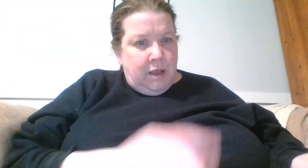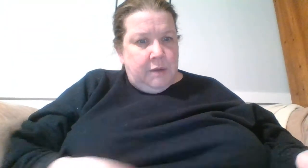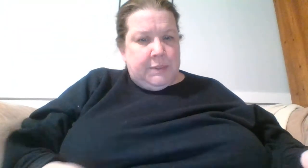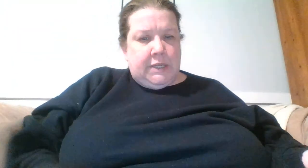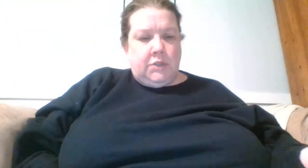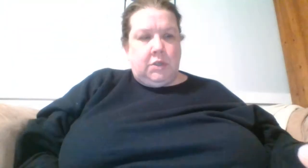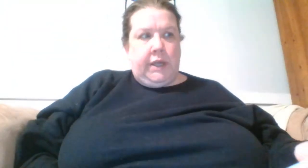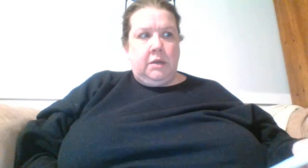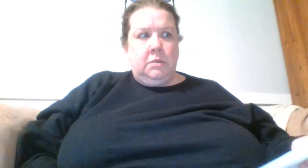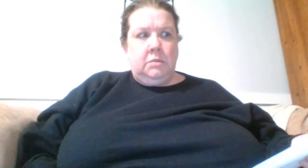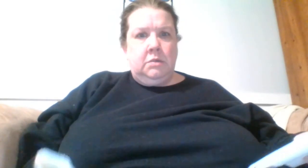100% not sure yet